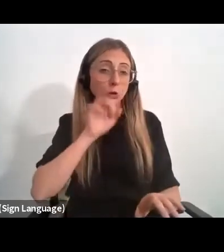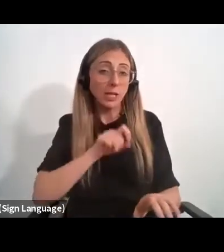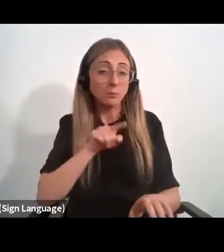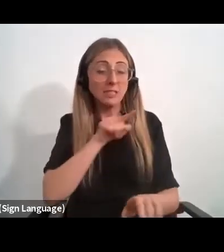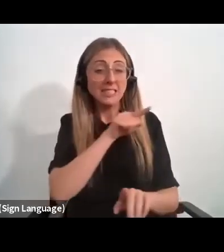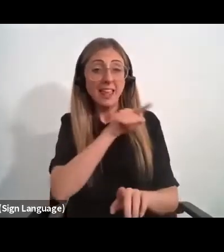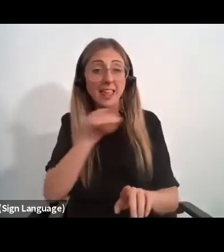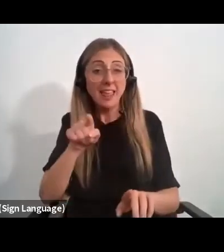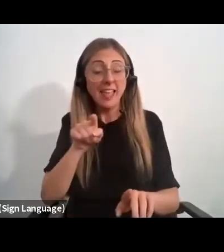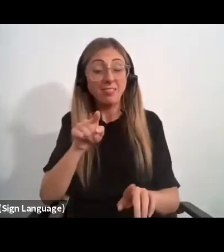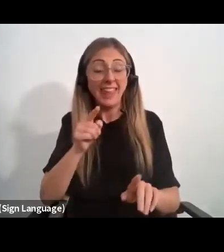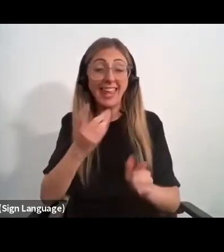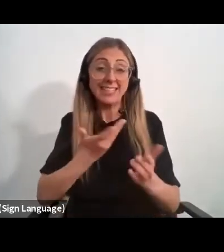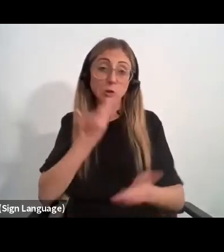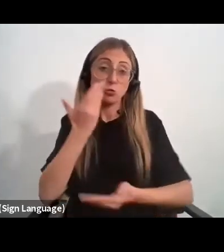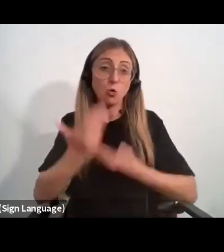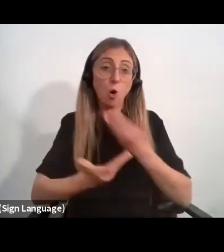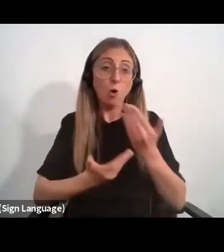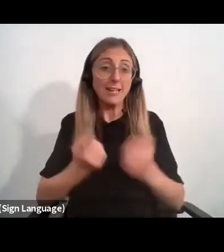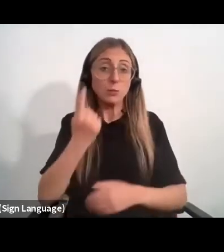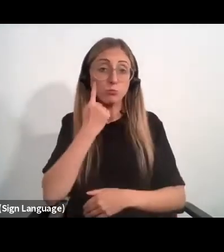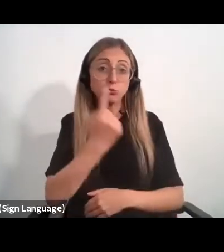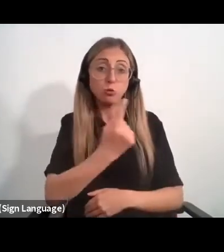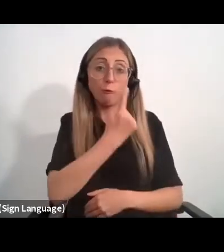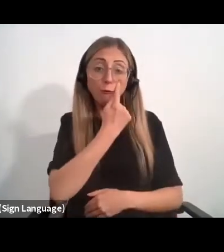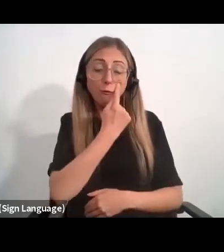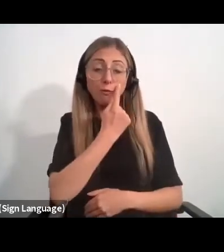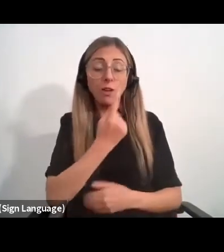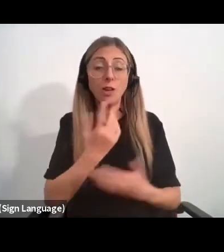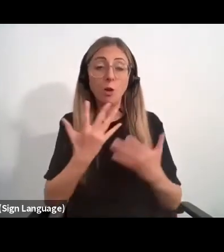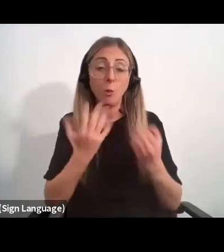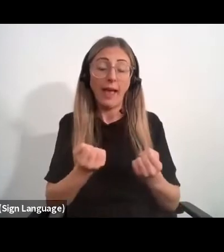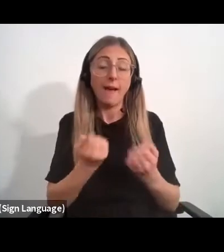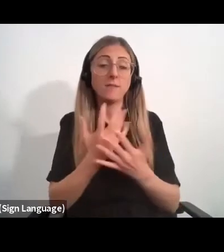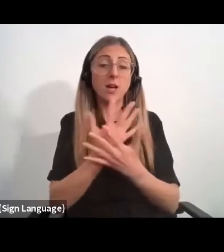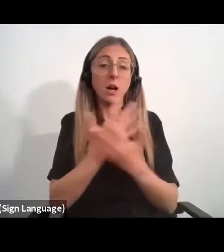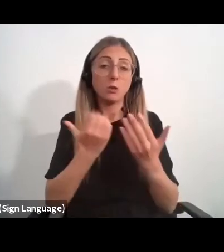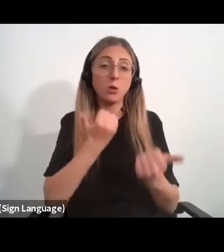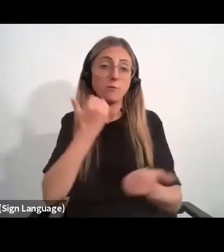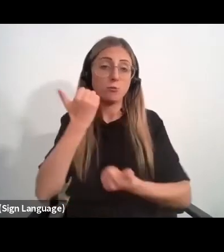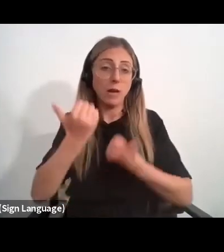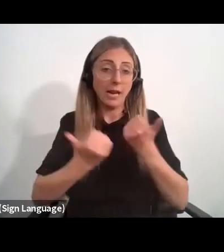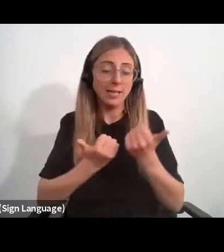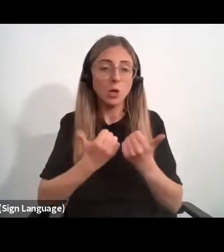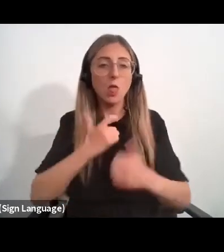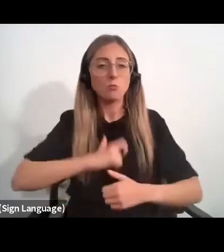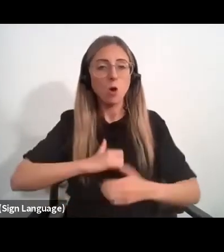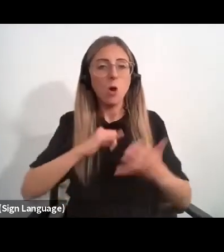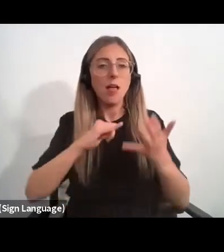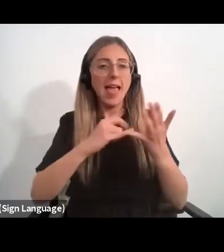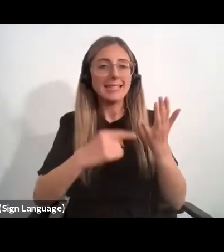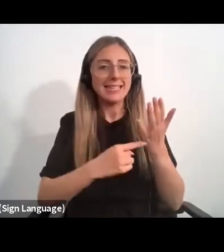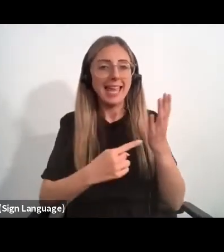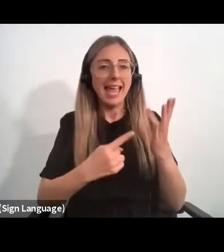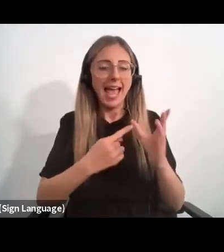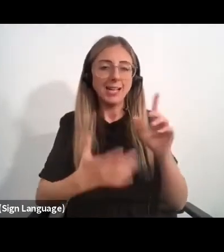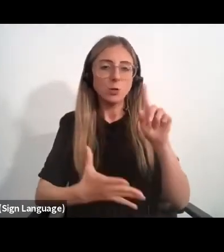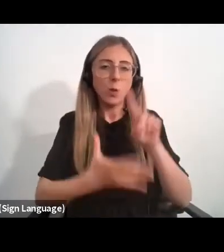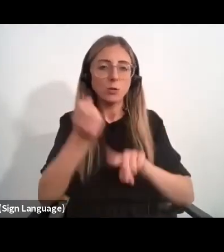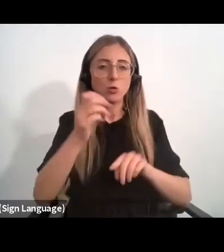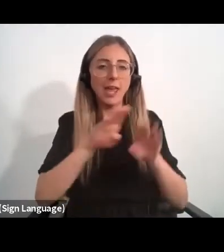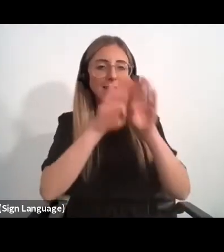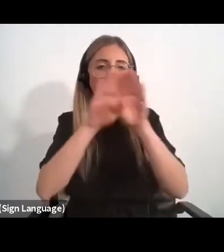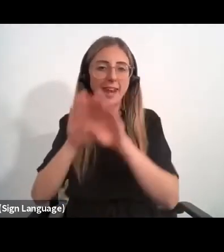success stories show, there is greater recognition about the role of STI can play in achieving national development